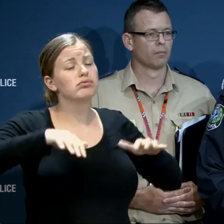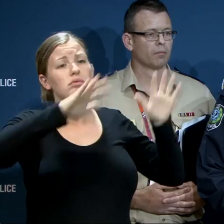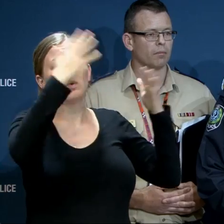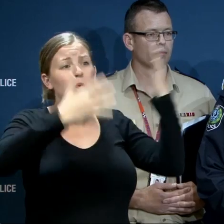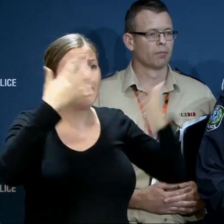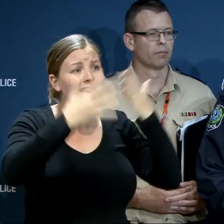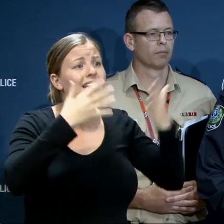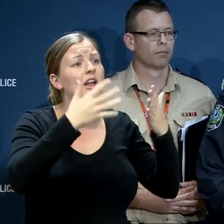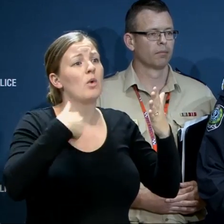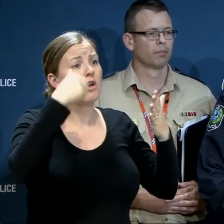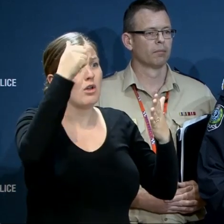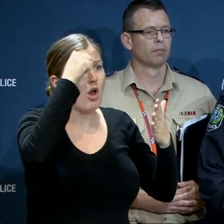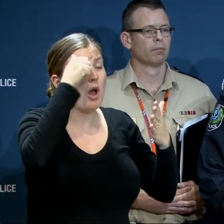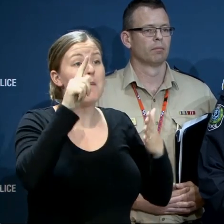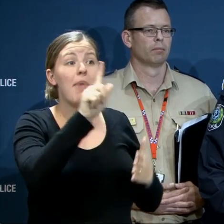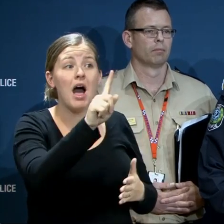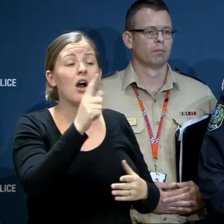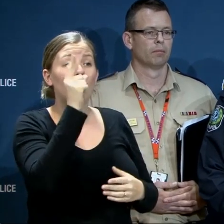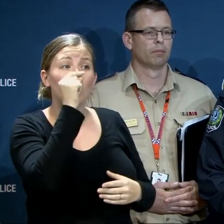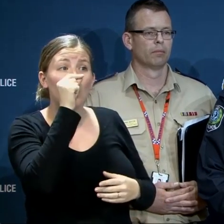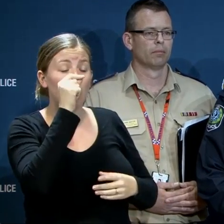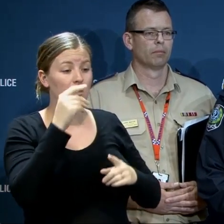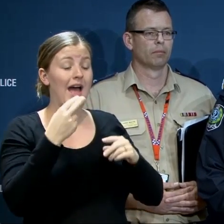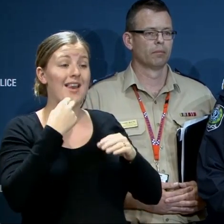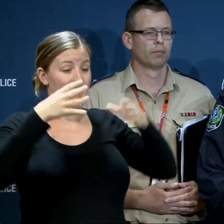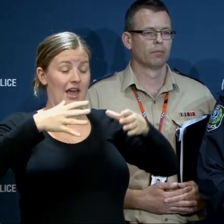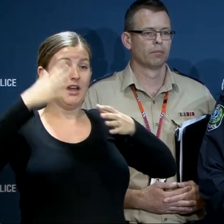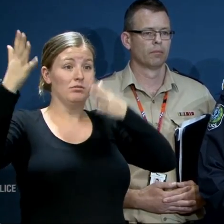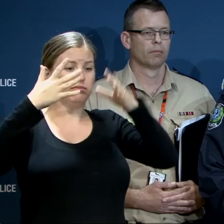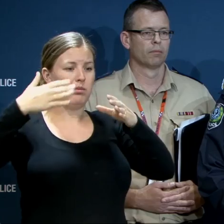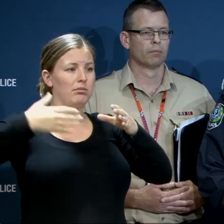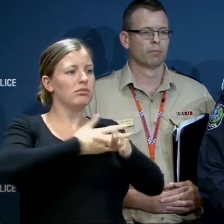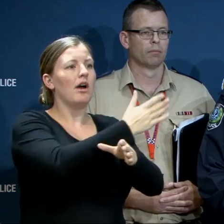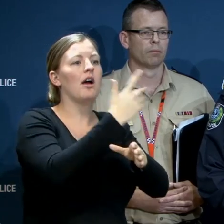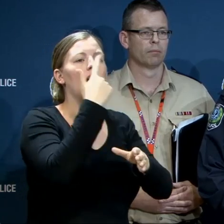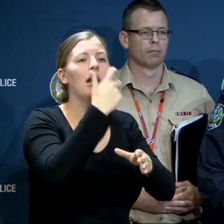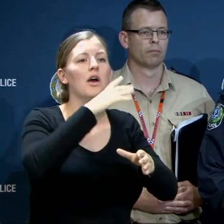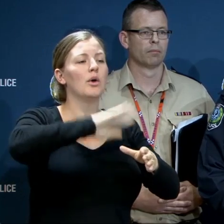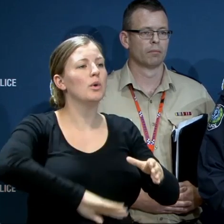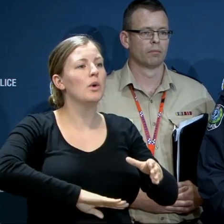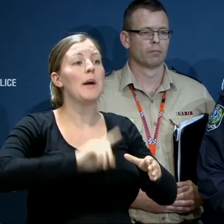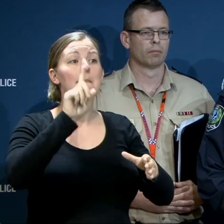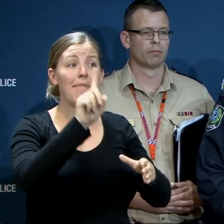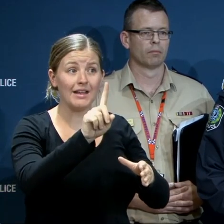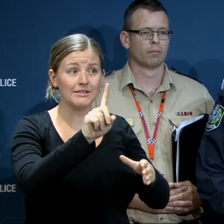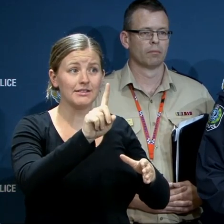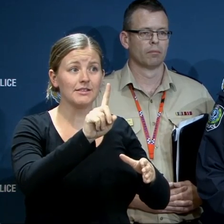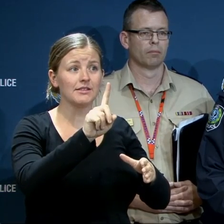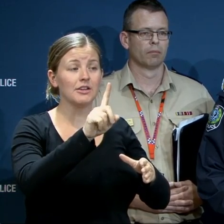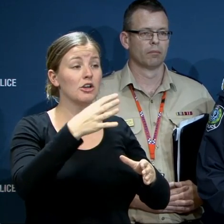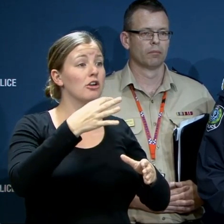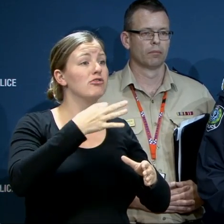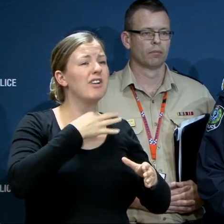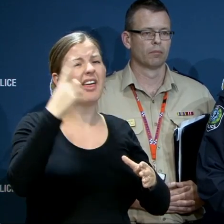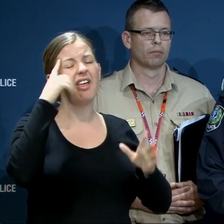there is potential that it will actually miss the wider metropolitan area. We don't feel that it's appropriate that we